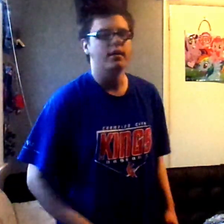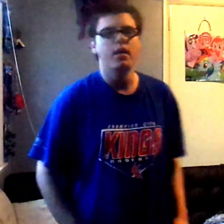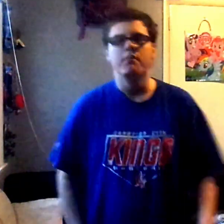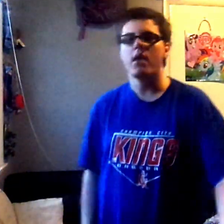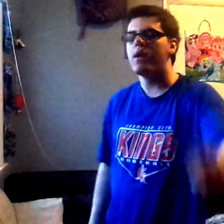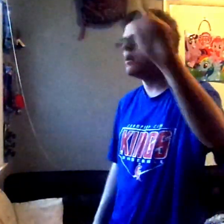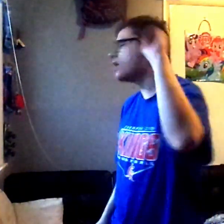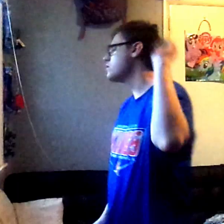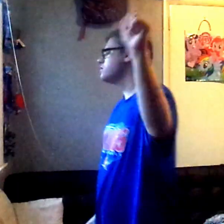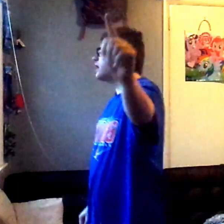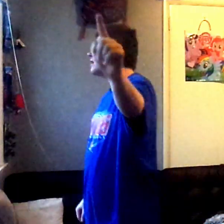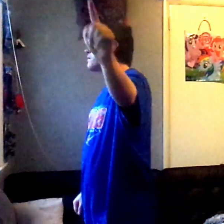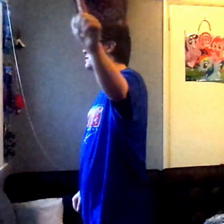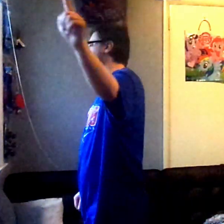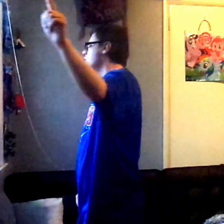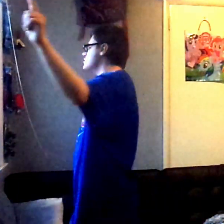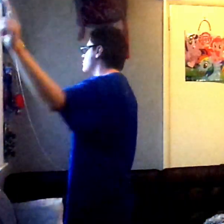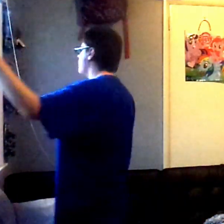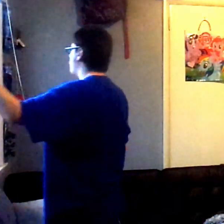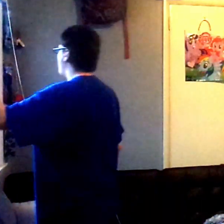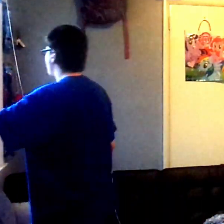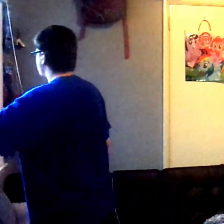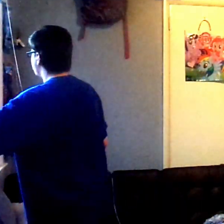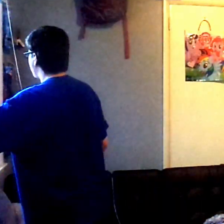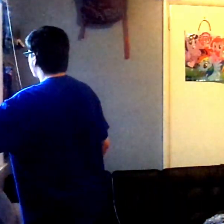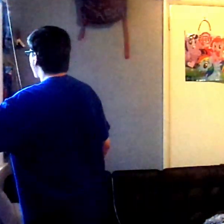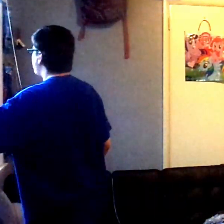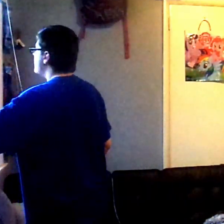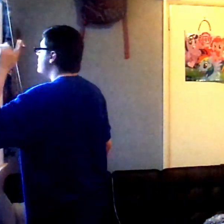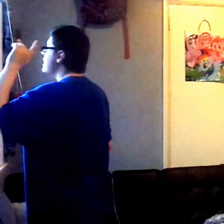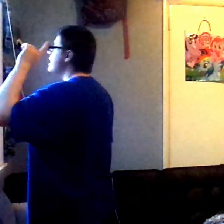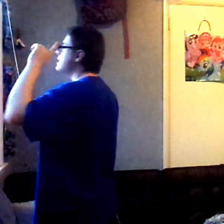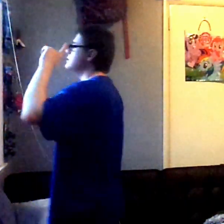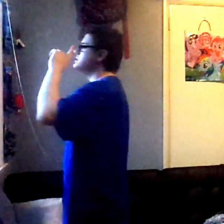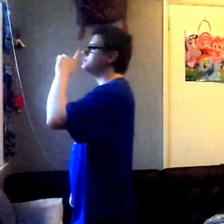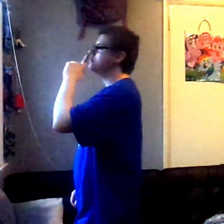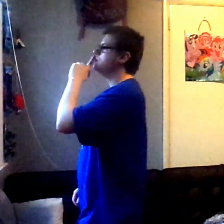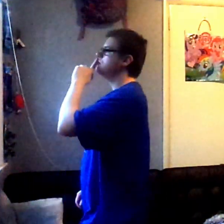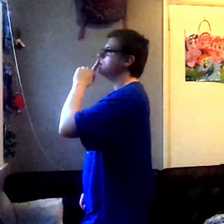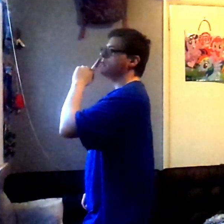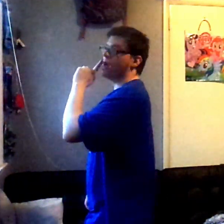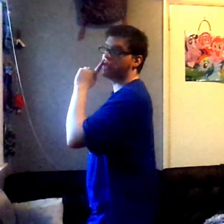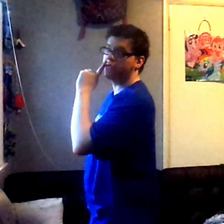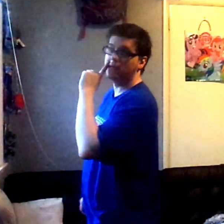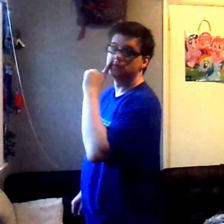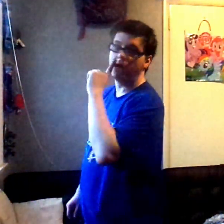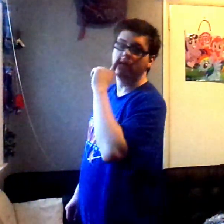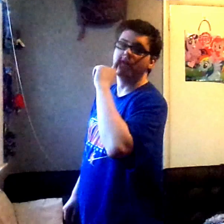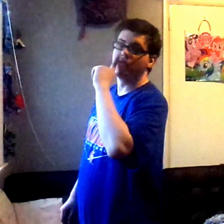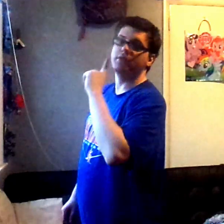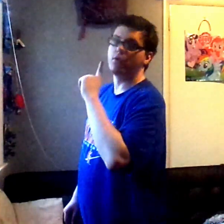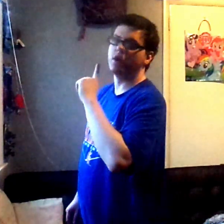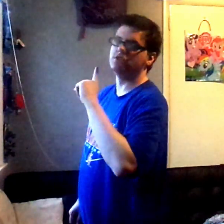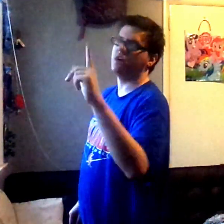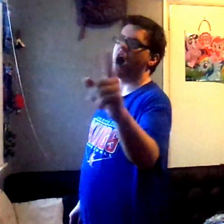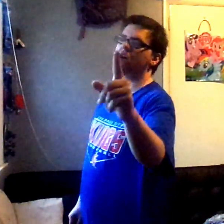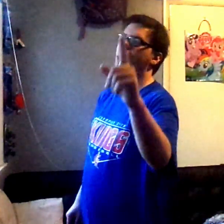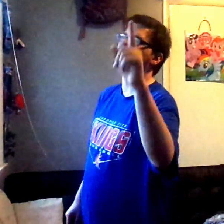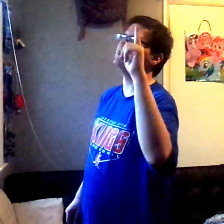by the way, good thing I like about the original 2021 version of iCarly is the theme song from the original iCarly is